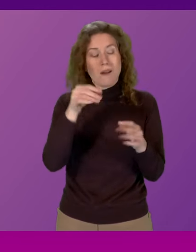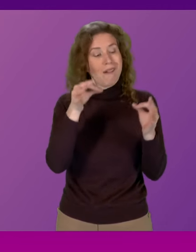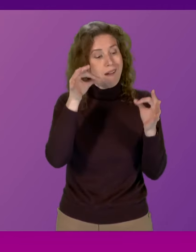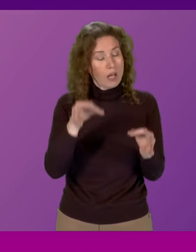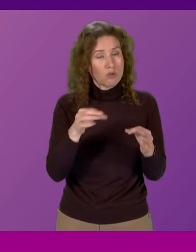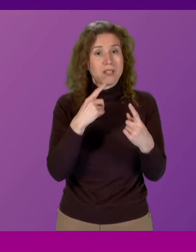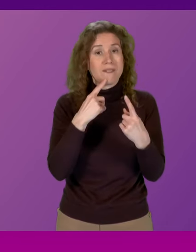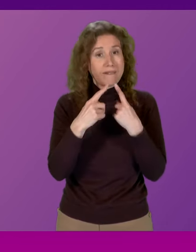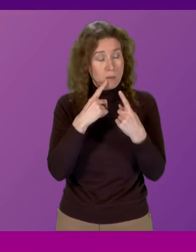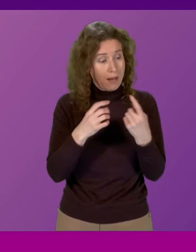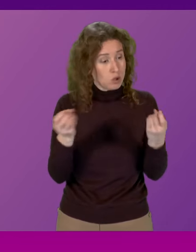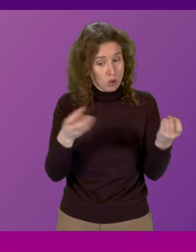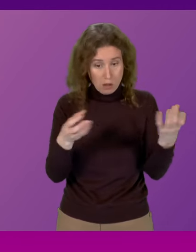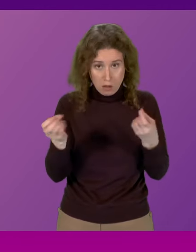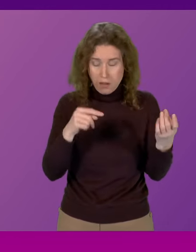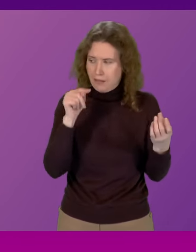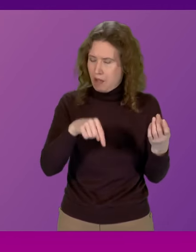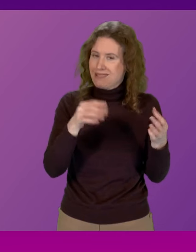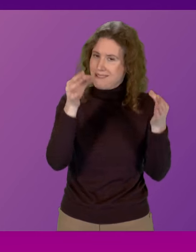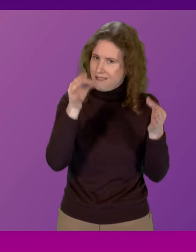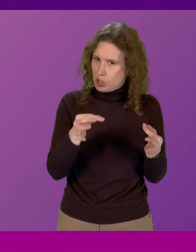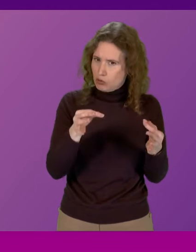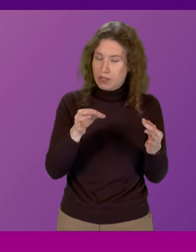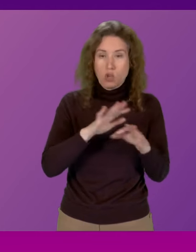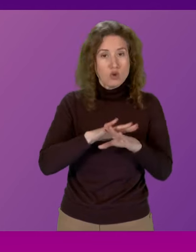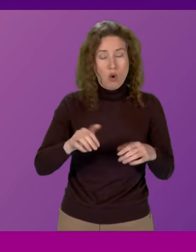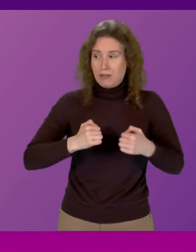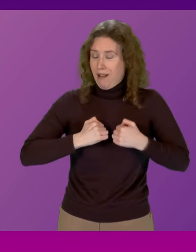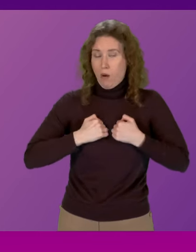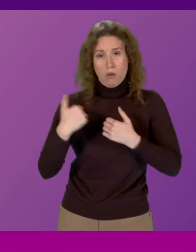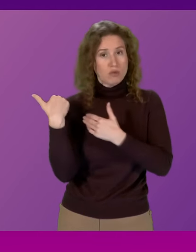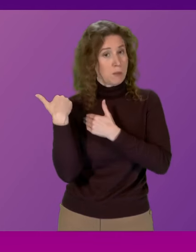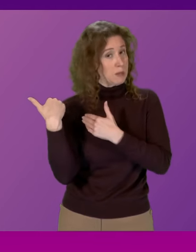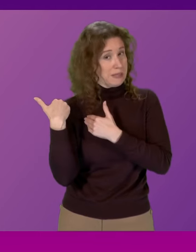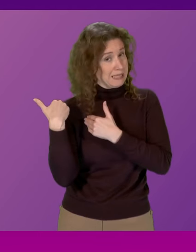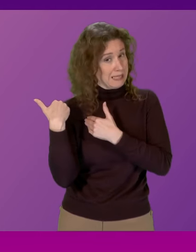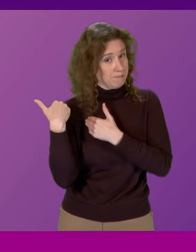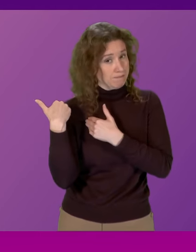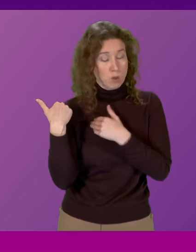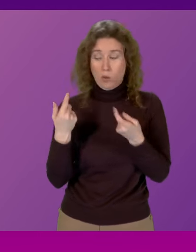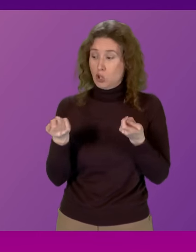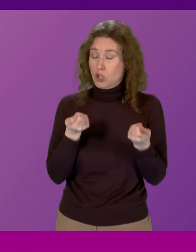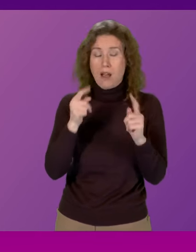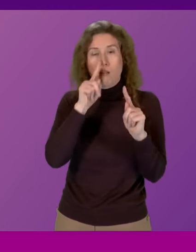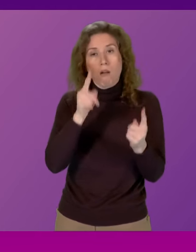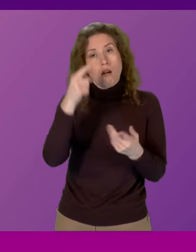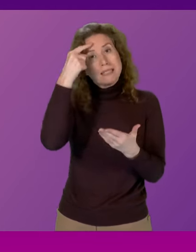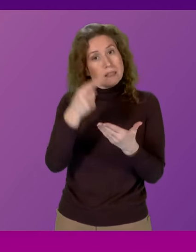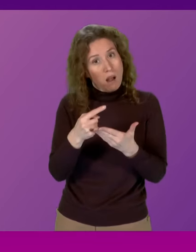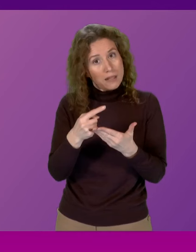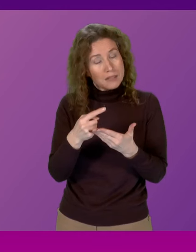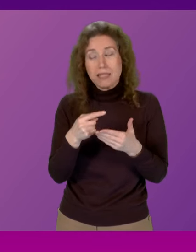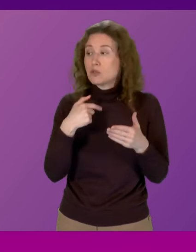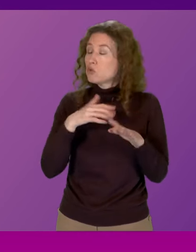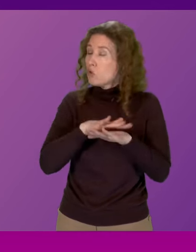of members contributions the accuracy is not a matter for the chair to rule on it is not something which